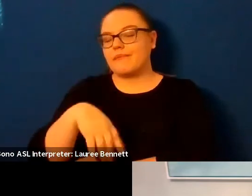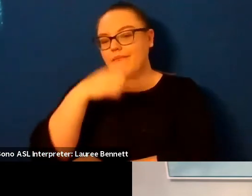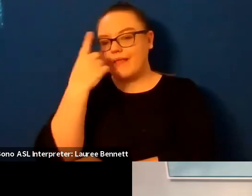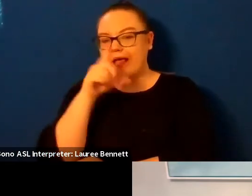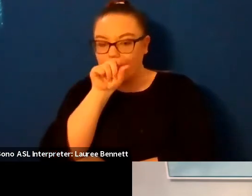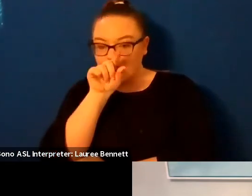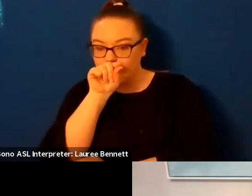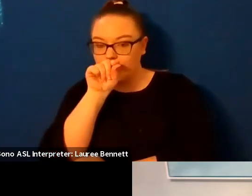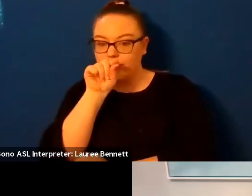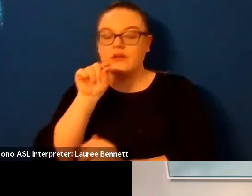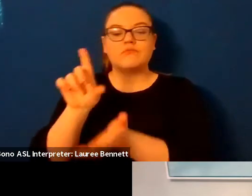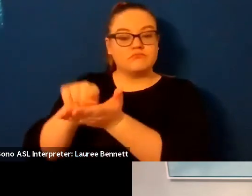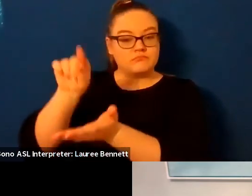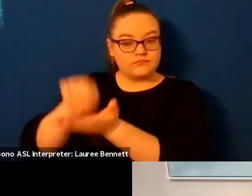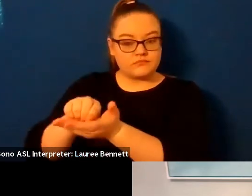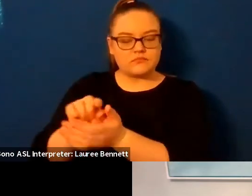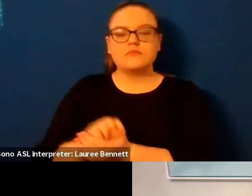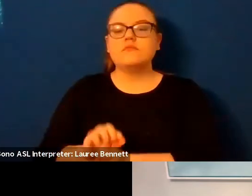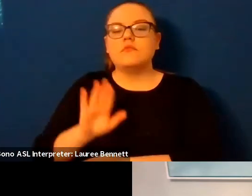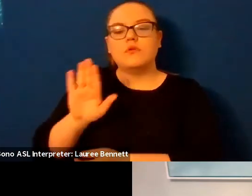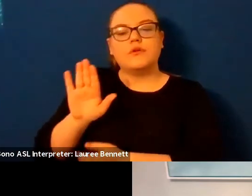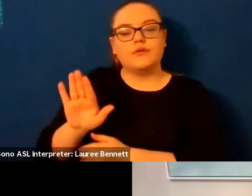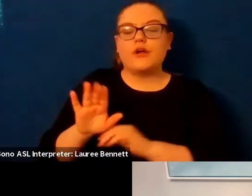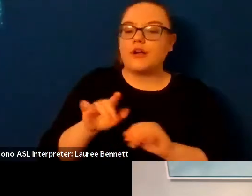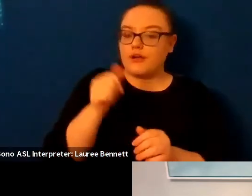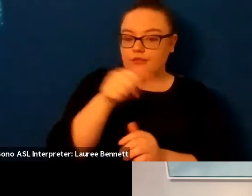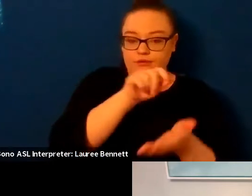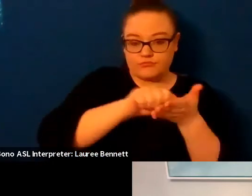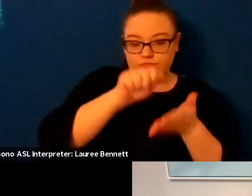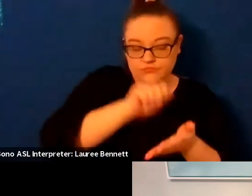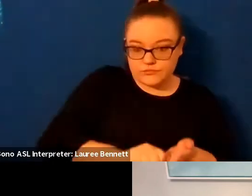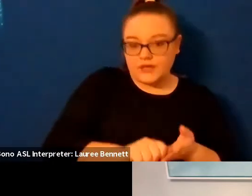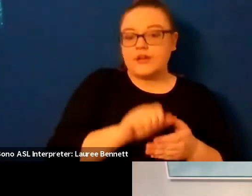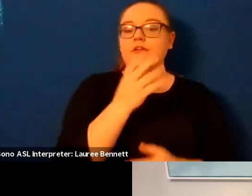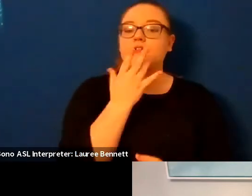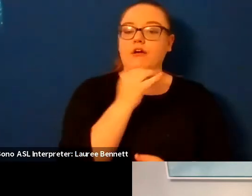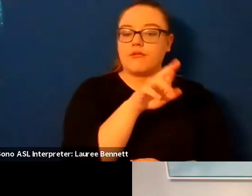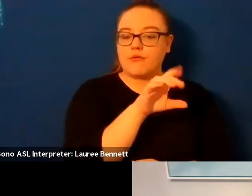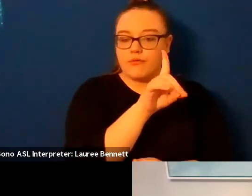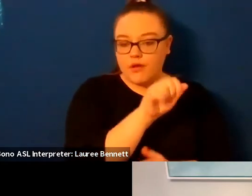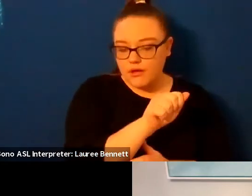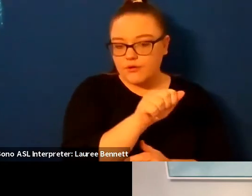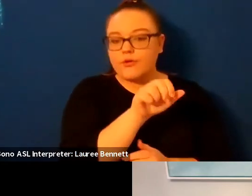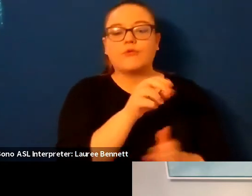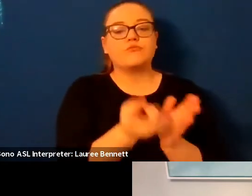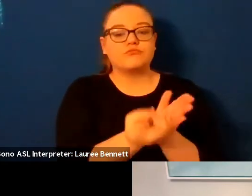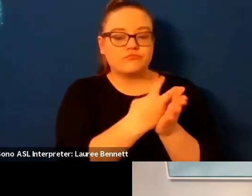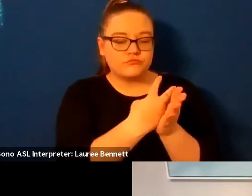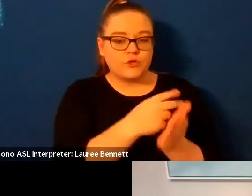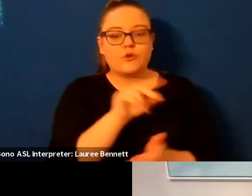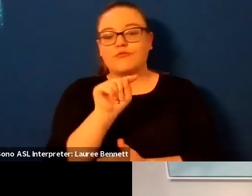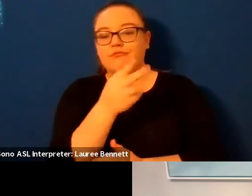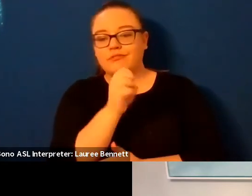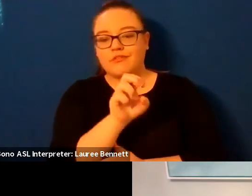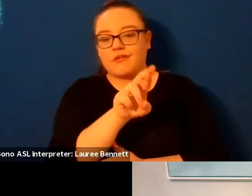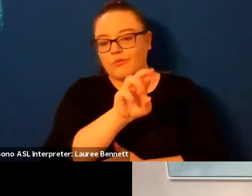prairie scooter her critical writing has appeared in colorado review the georgia review kenyan review online and the rumpus her debut